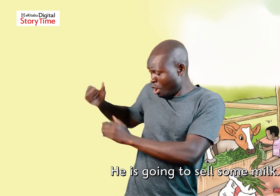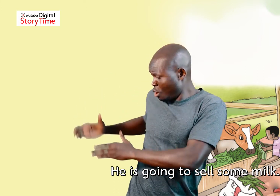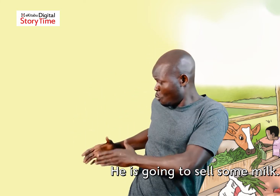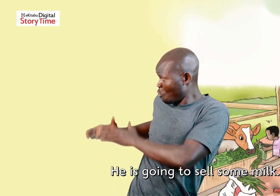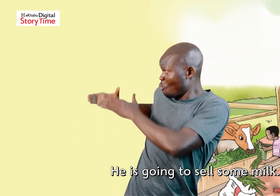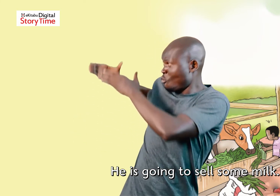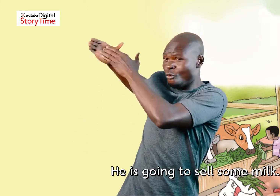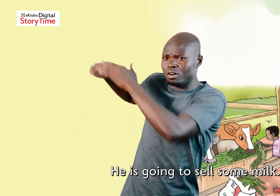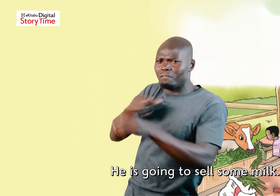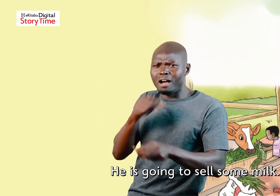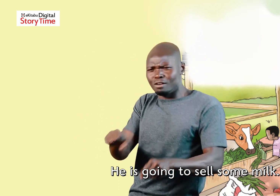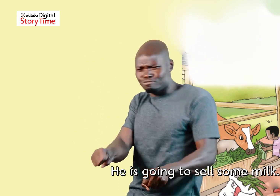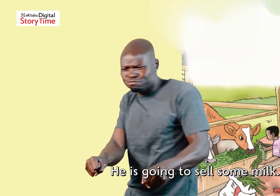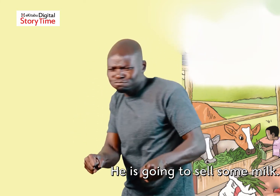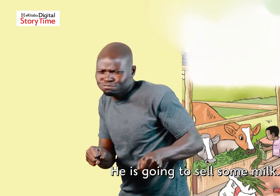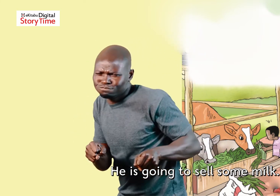He is going to sell some milk